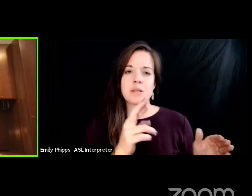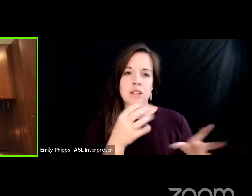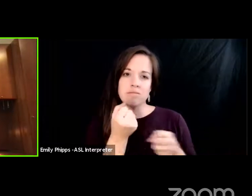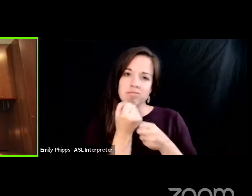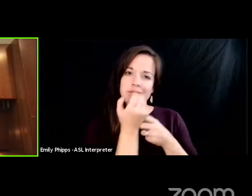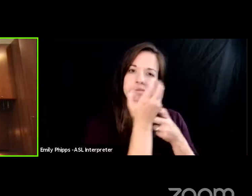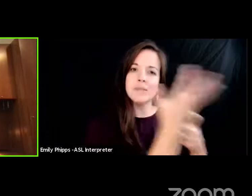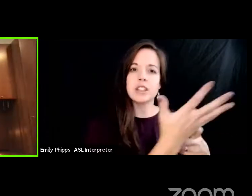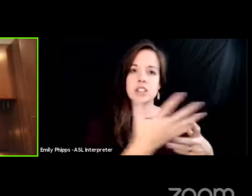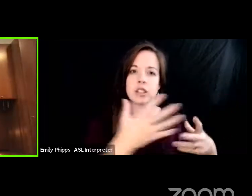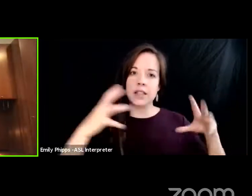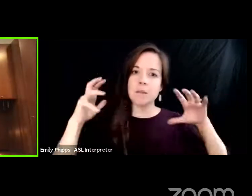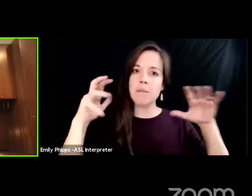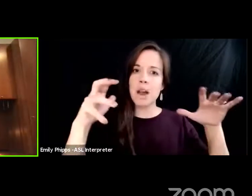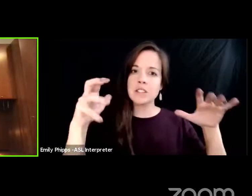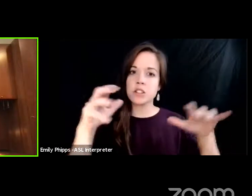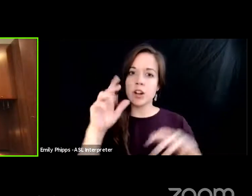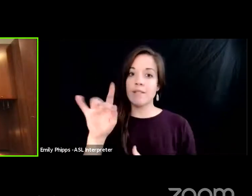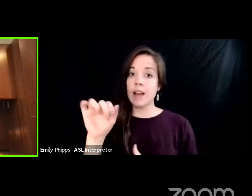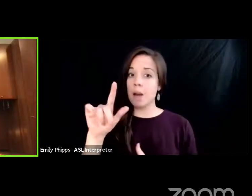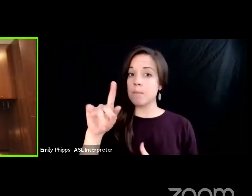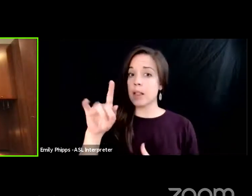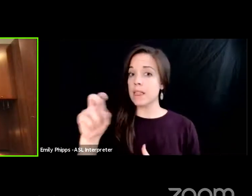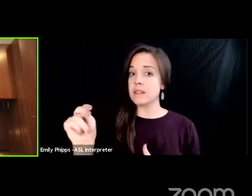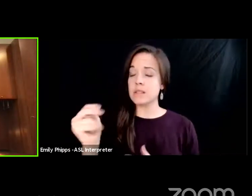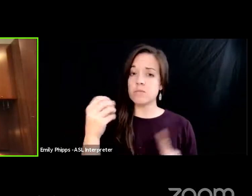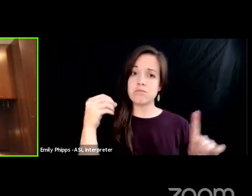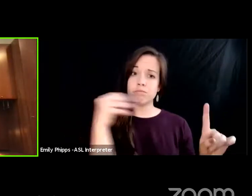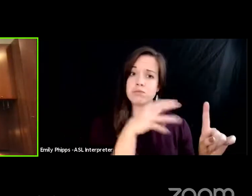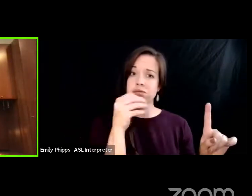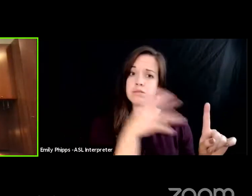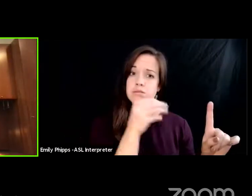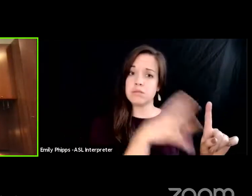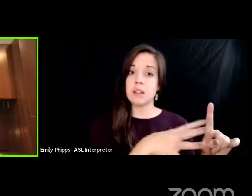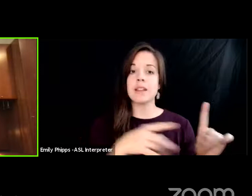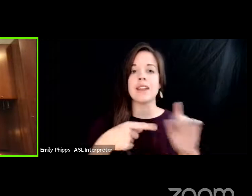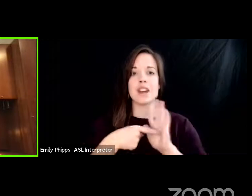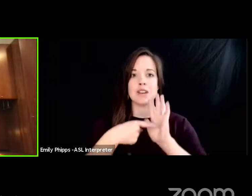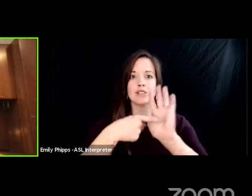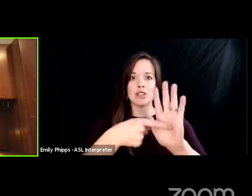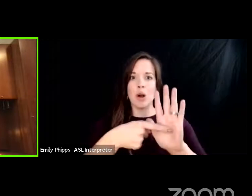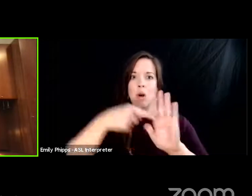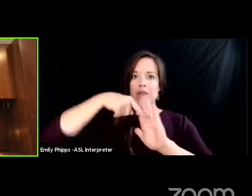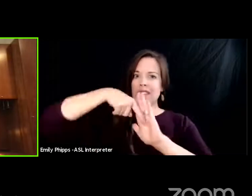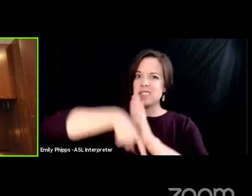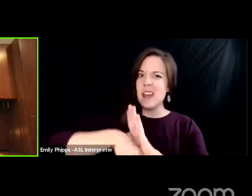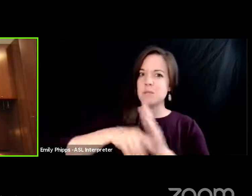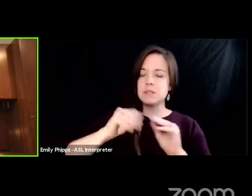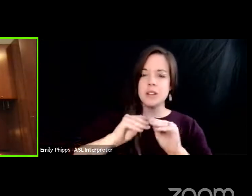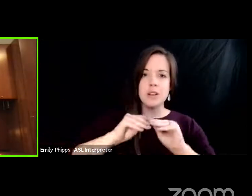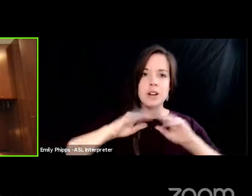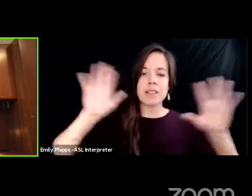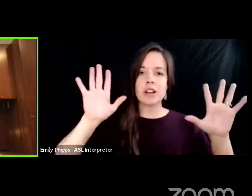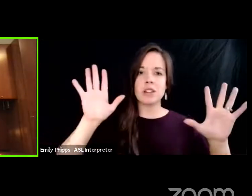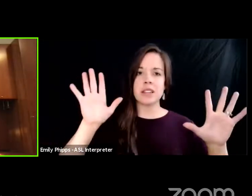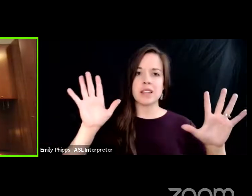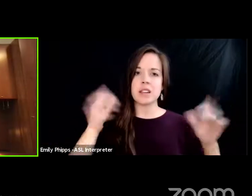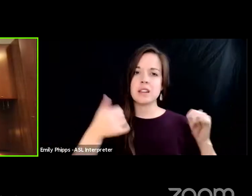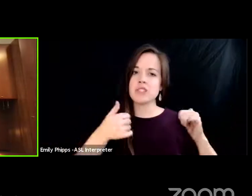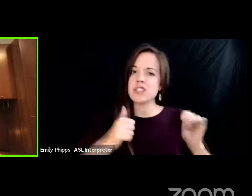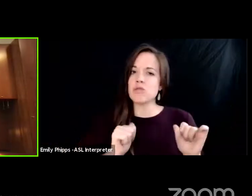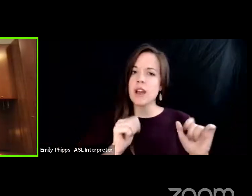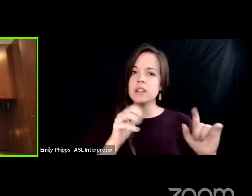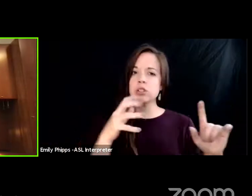monster of kaplan on him they have exposed the depths to which they are clearly punishing and attacking